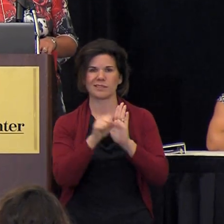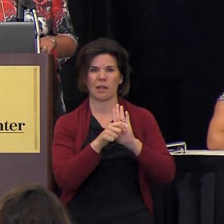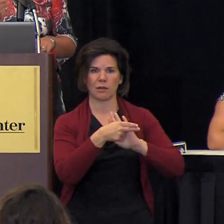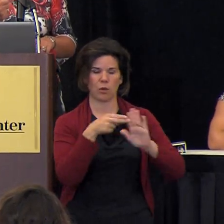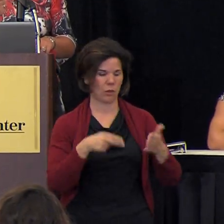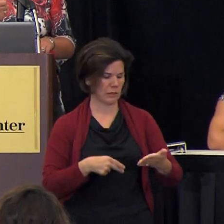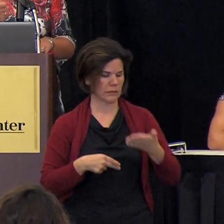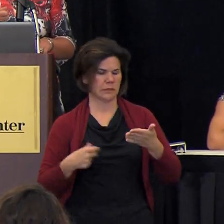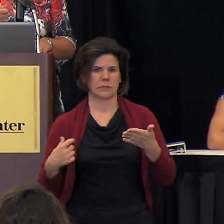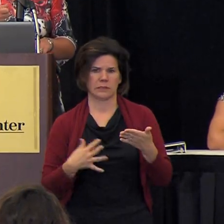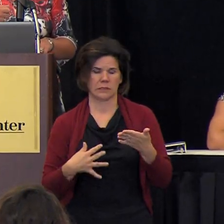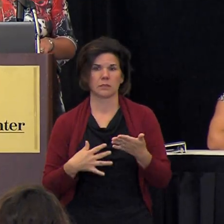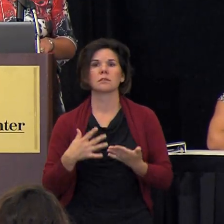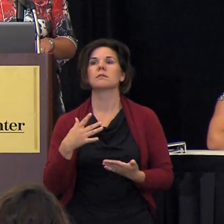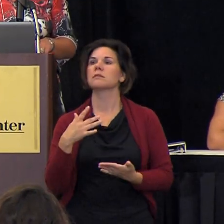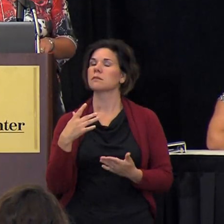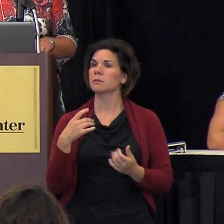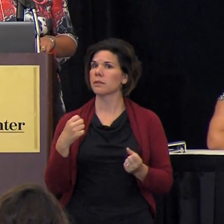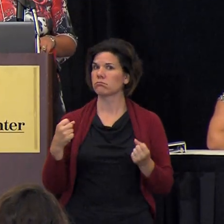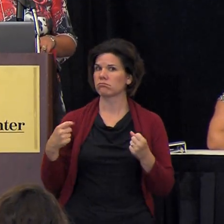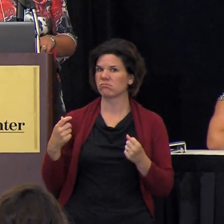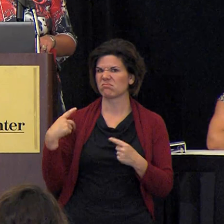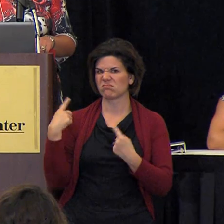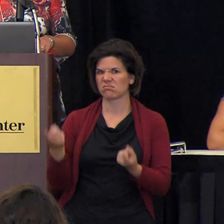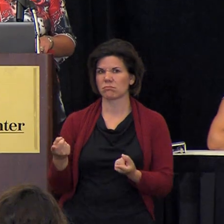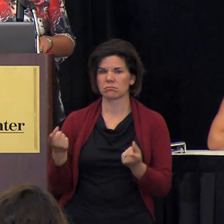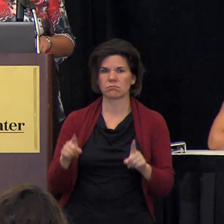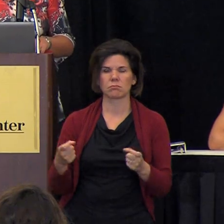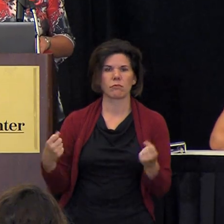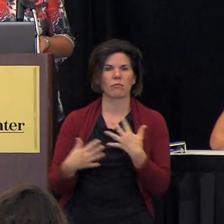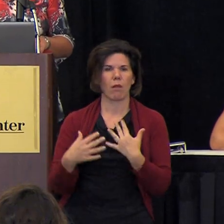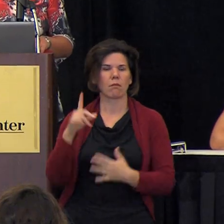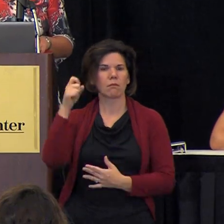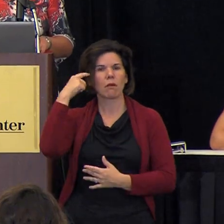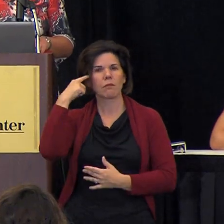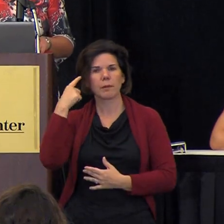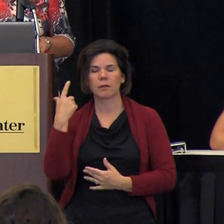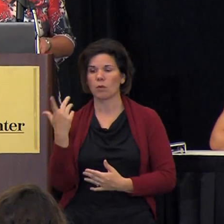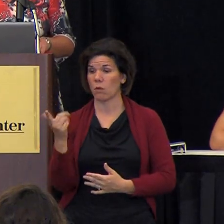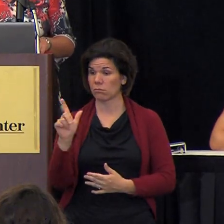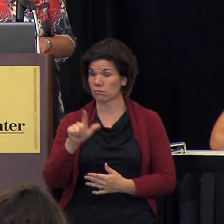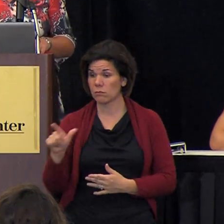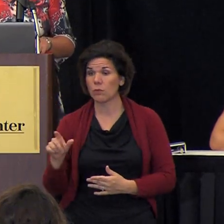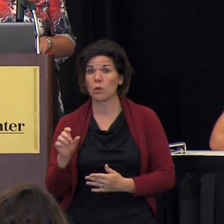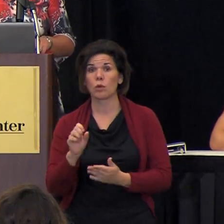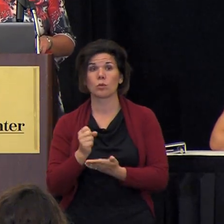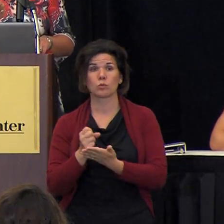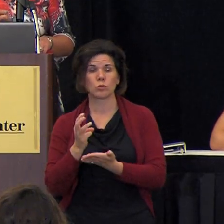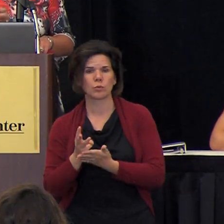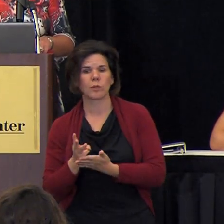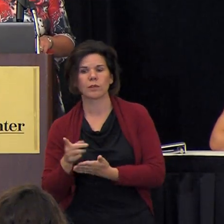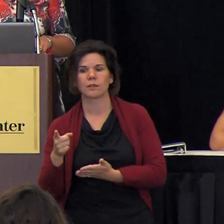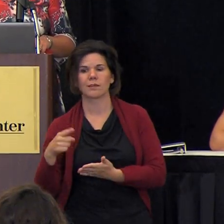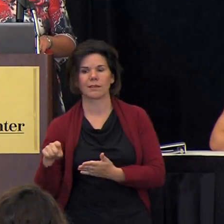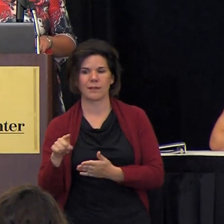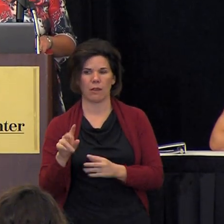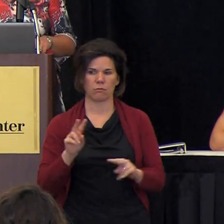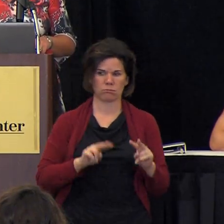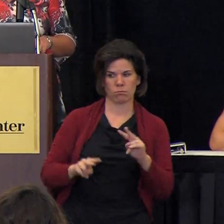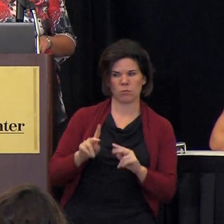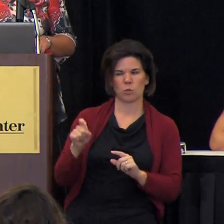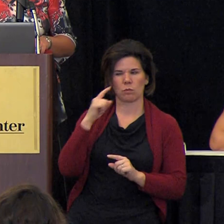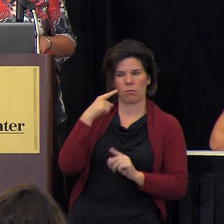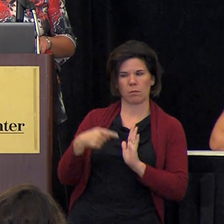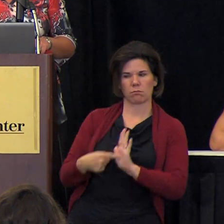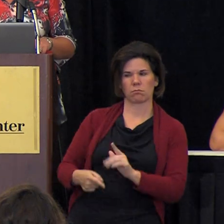of fear being fearful of the government and what are the landlords what are the social workers they are seen as extension of the